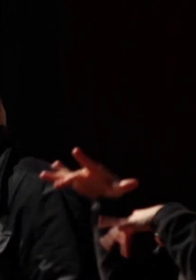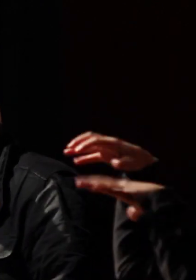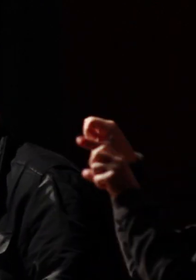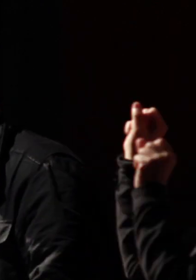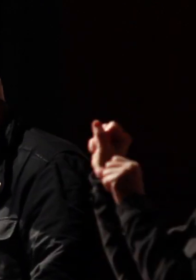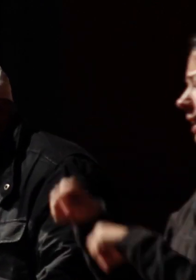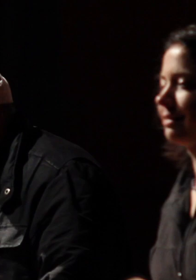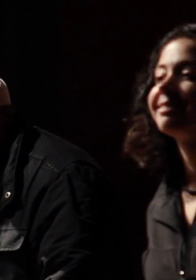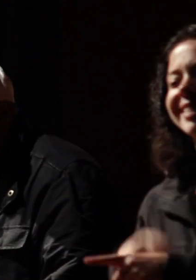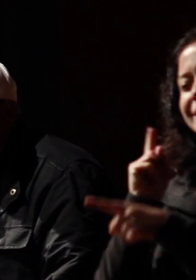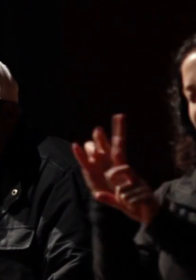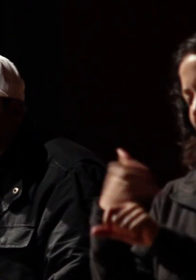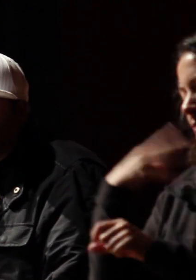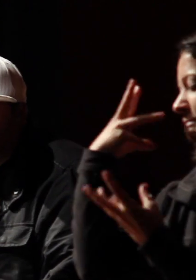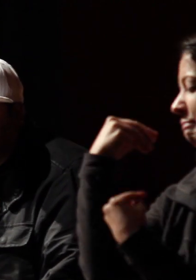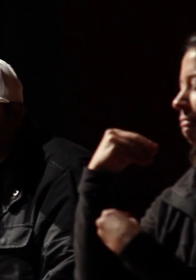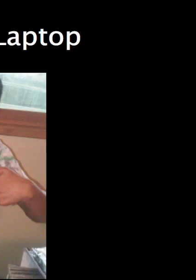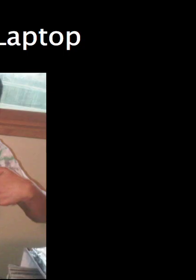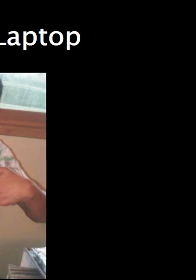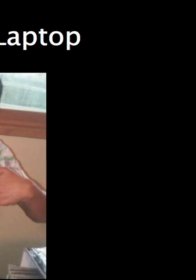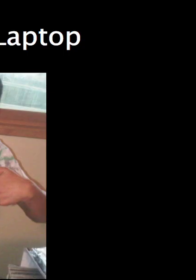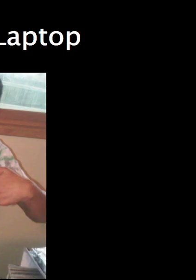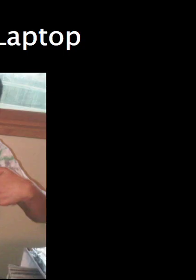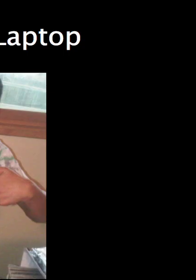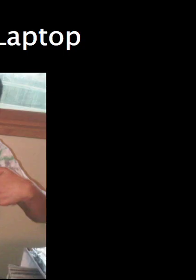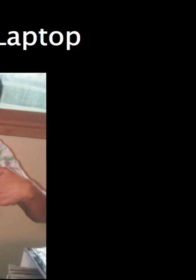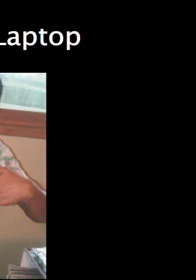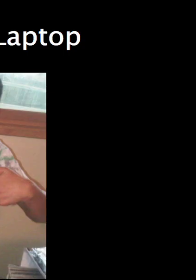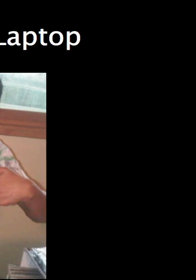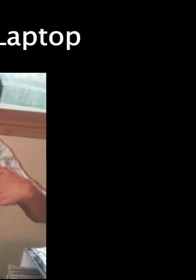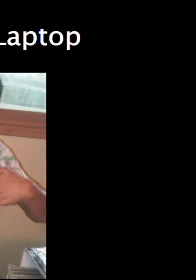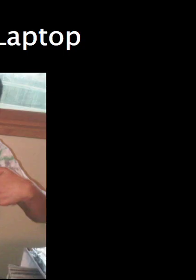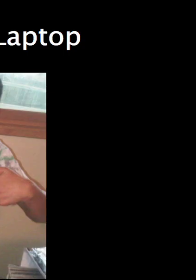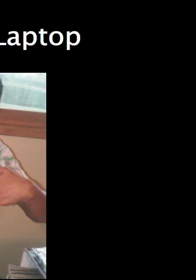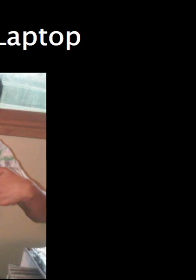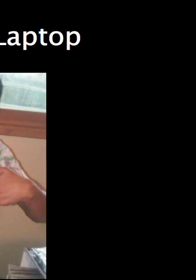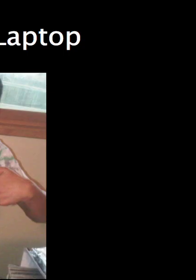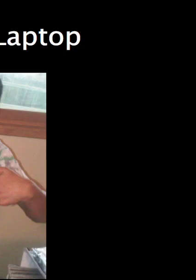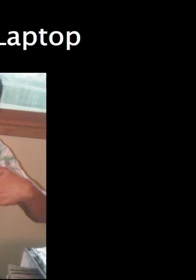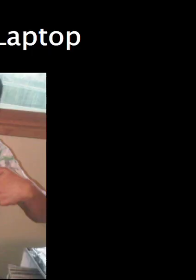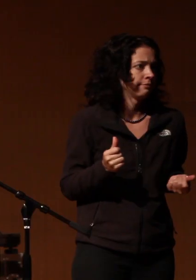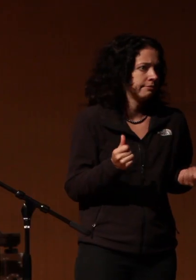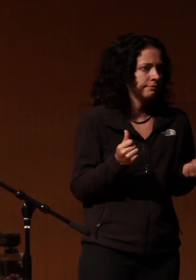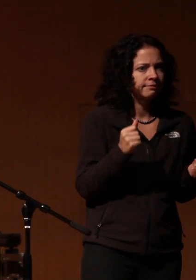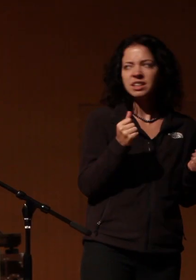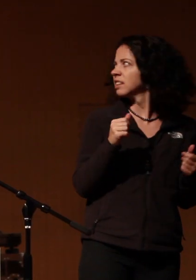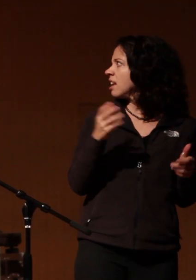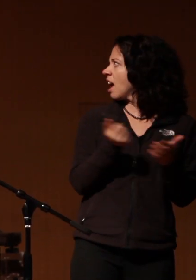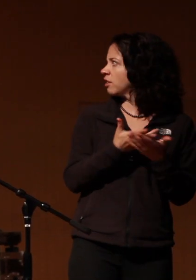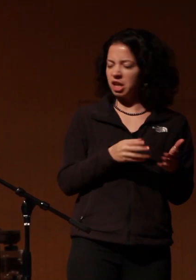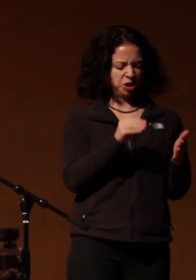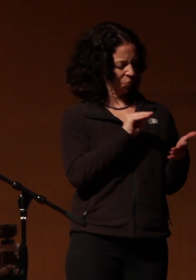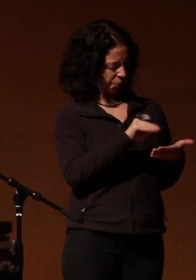yeah that's right you can have a beautiful little computer and get the whole thing done that's right all these little chords and everything put